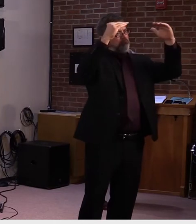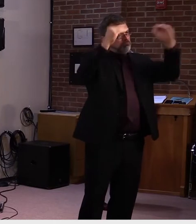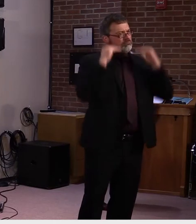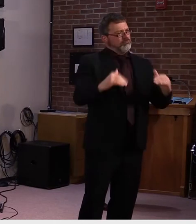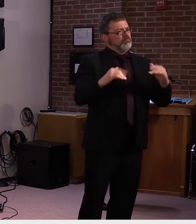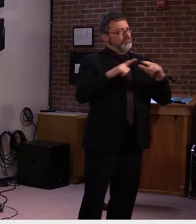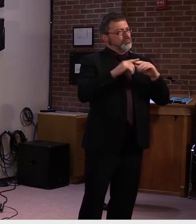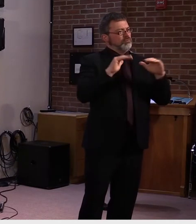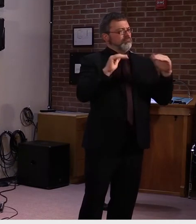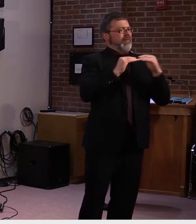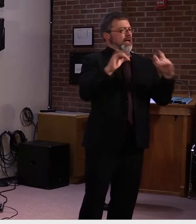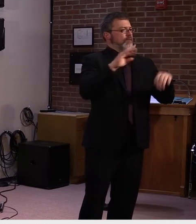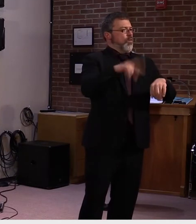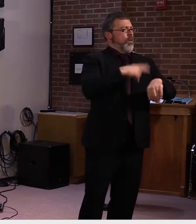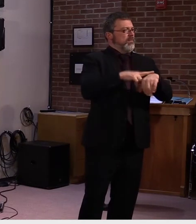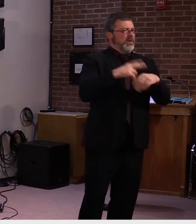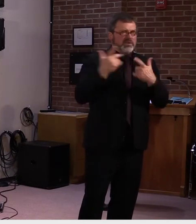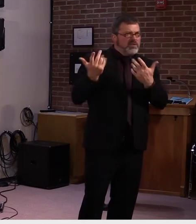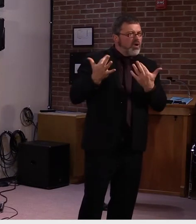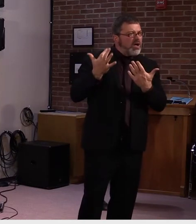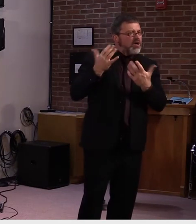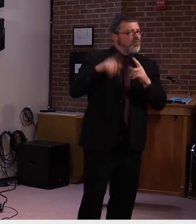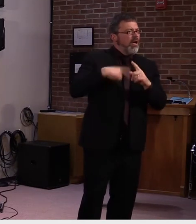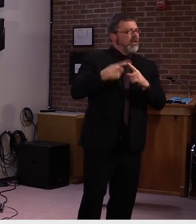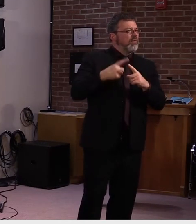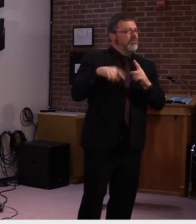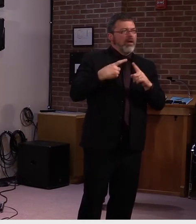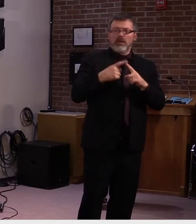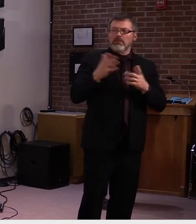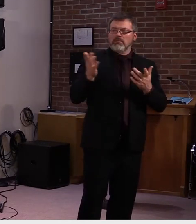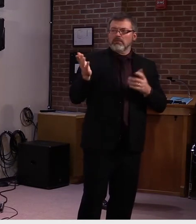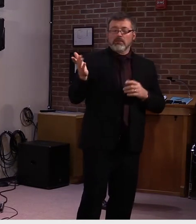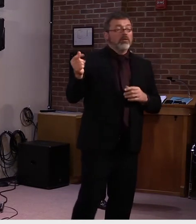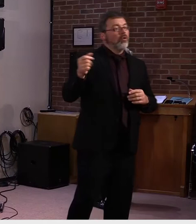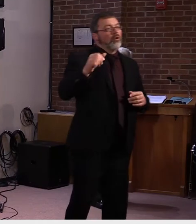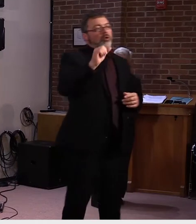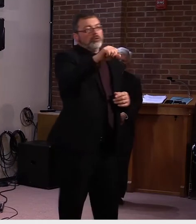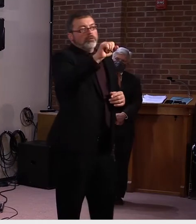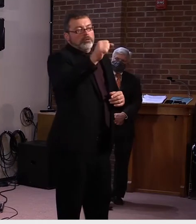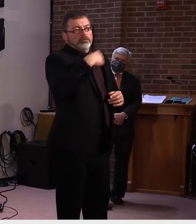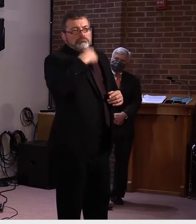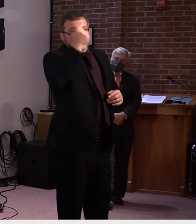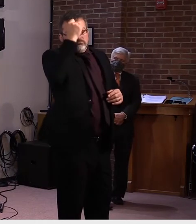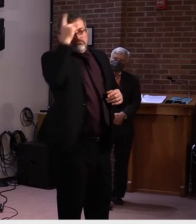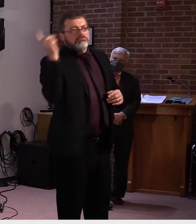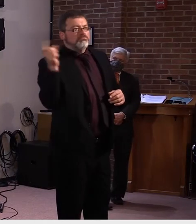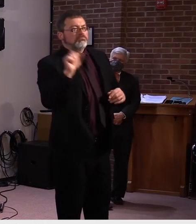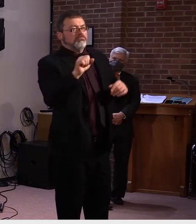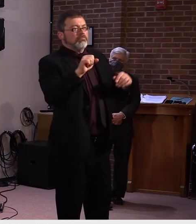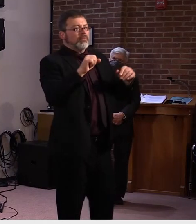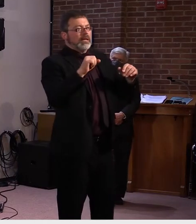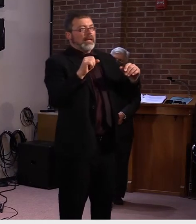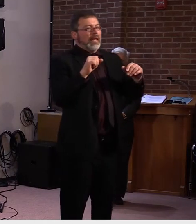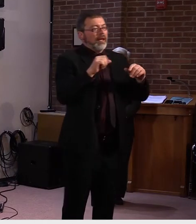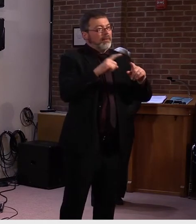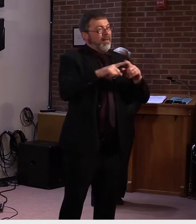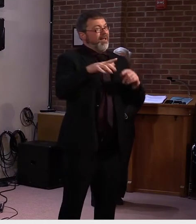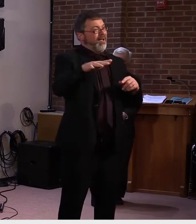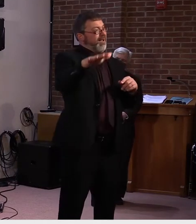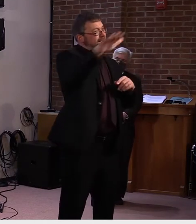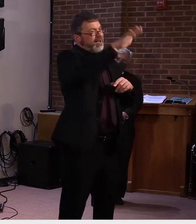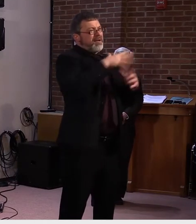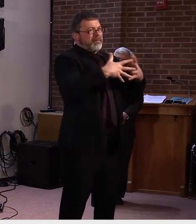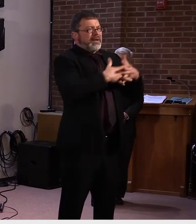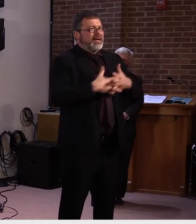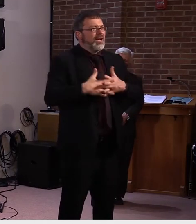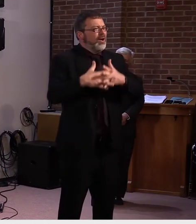this country, and truly as a, as a region. As I pointed out, I'm sure you were watching last Friday when we did our